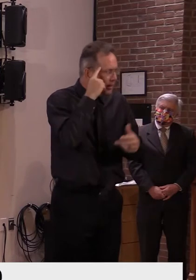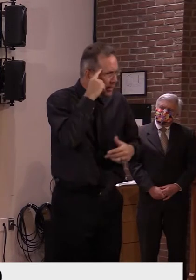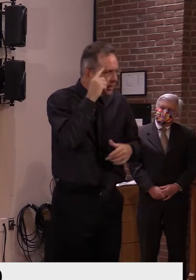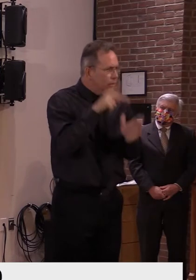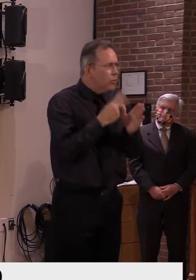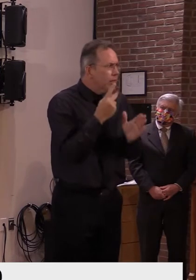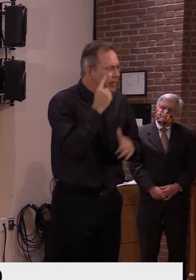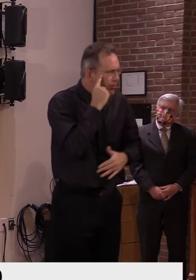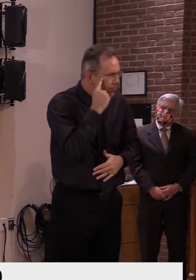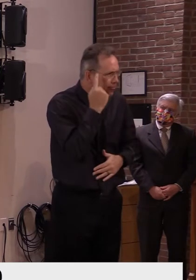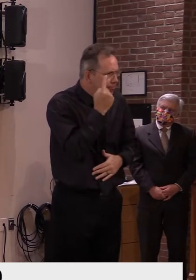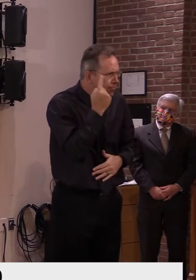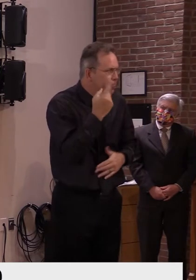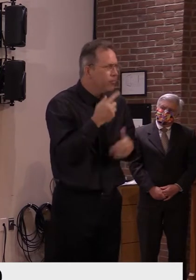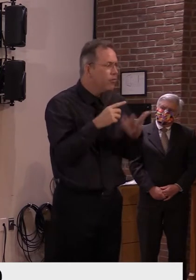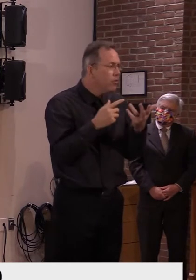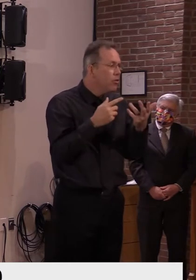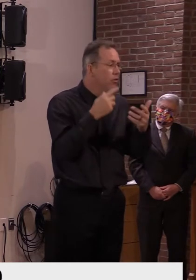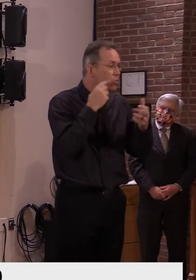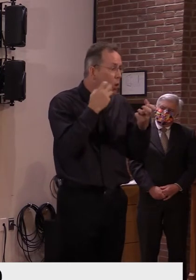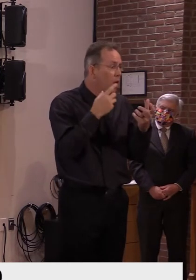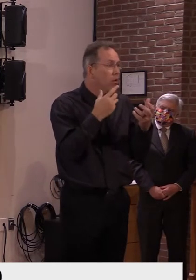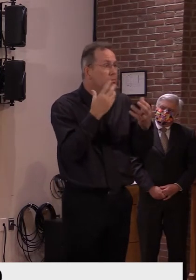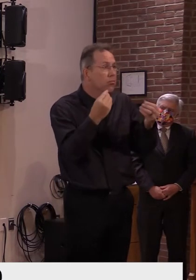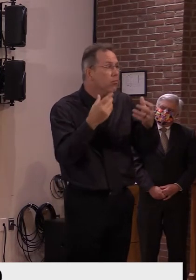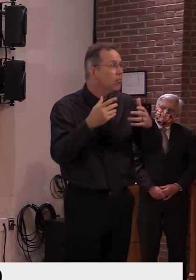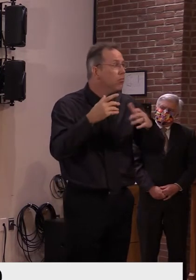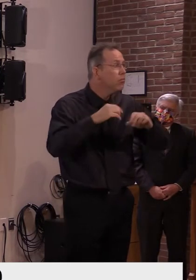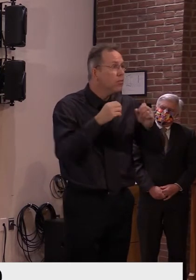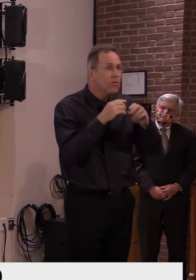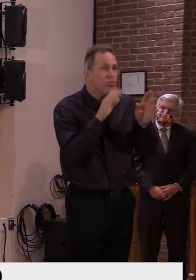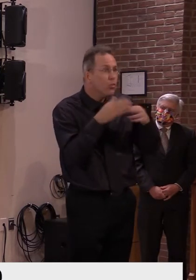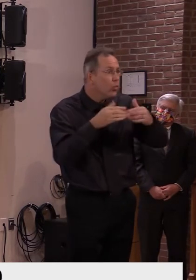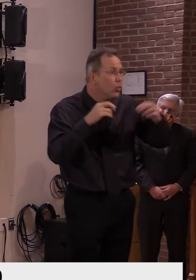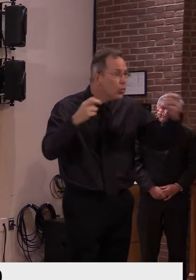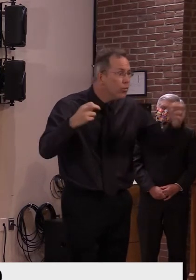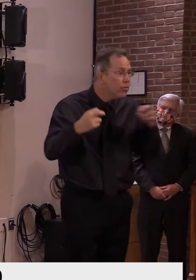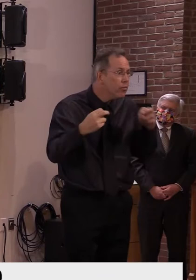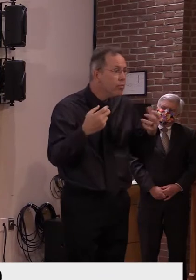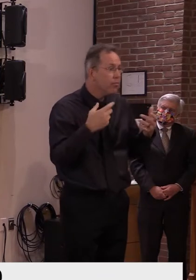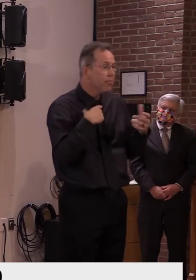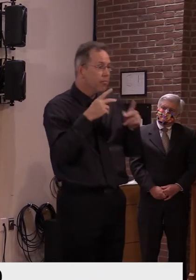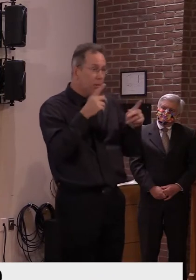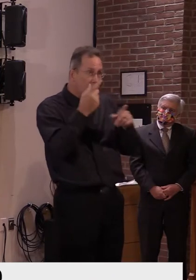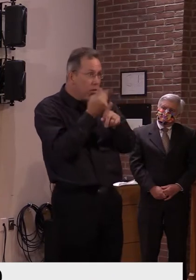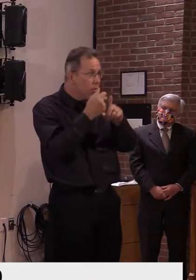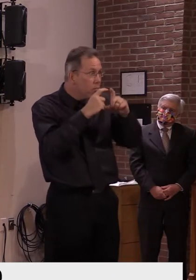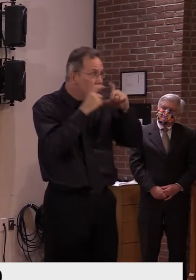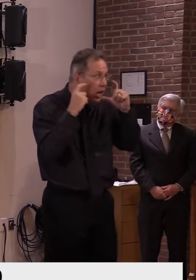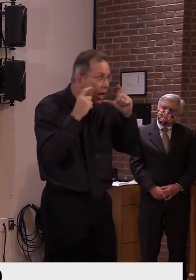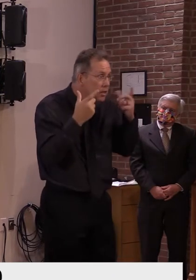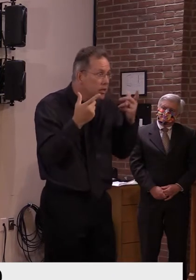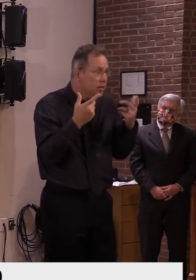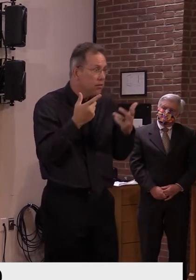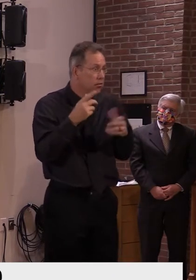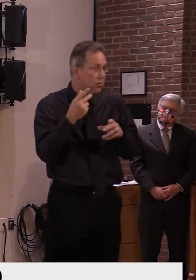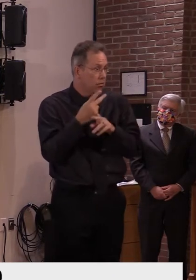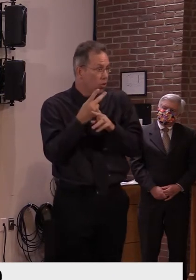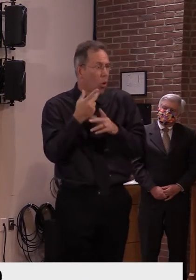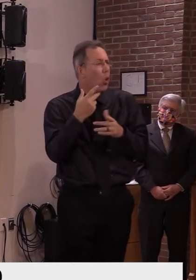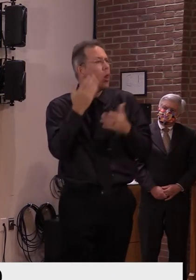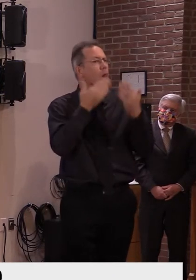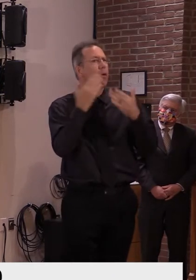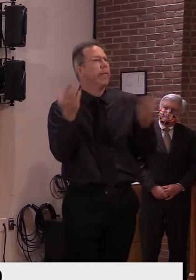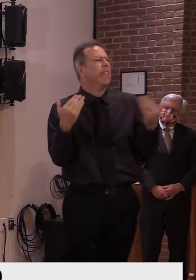masks? Is there enough room to spread out? Has everyone been following the travel guidance? If the